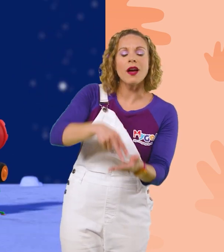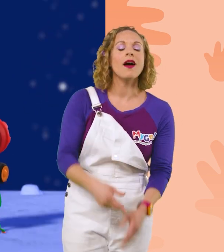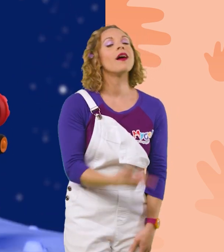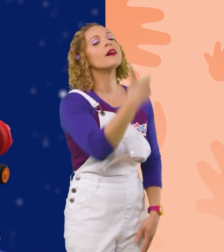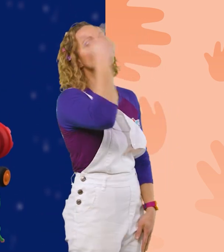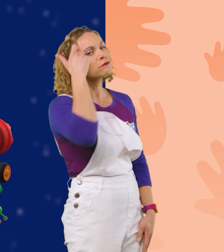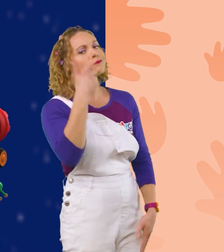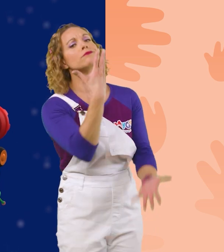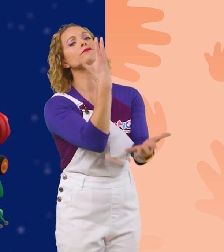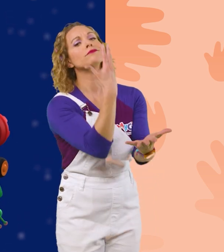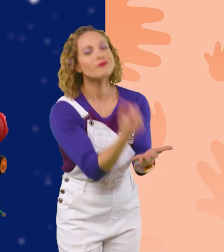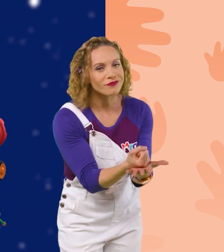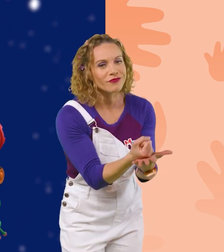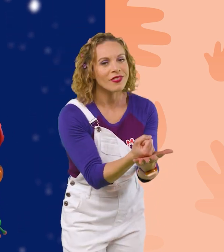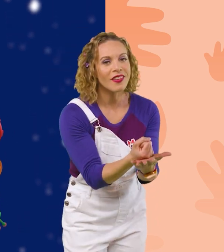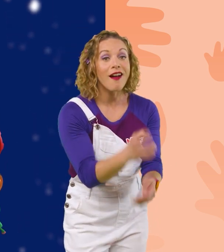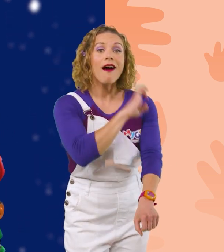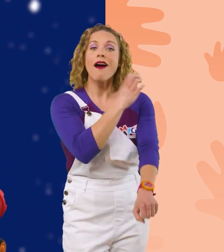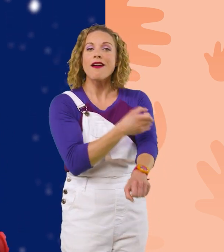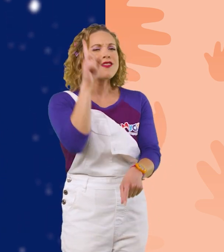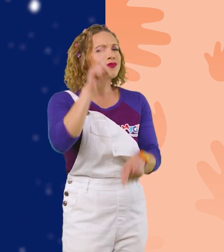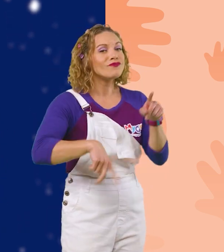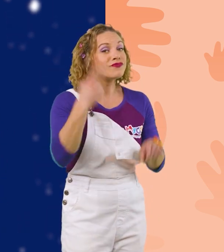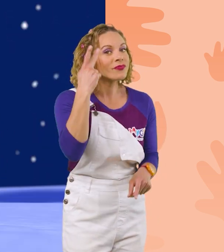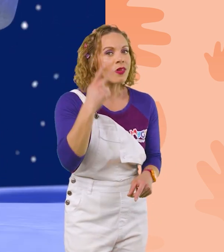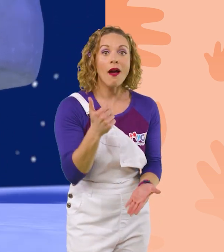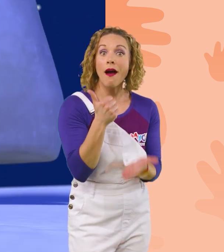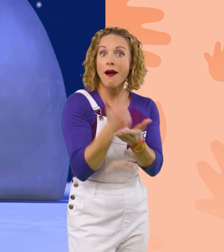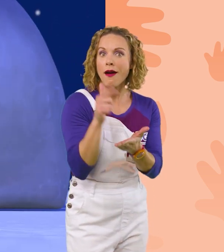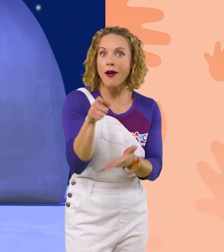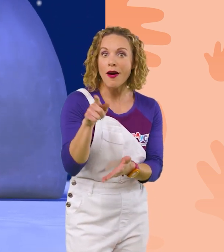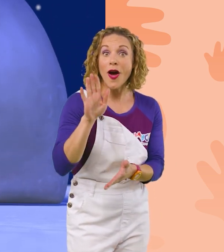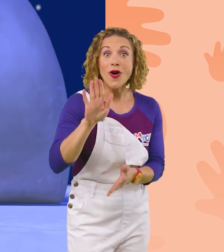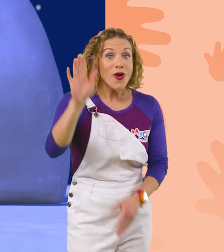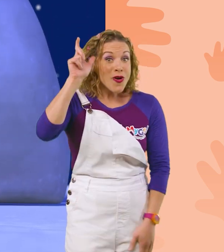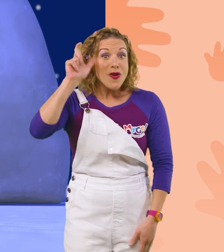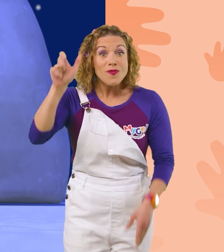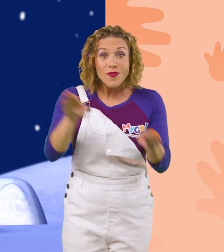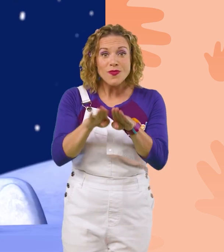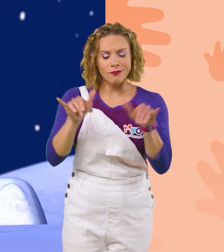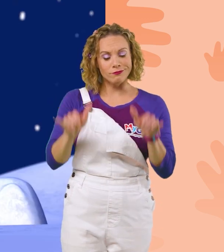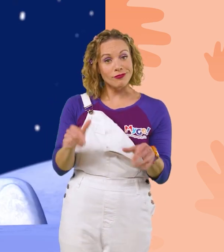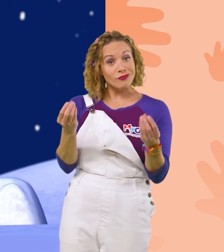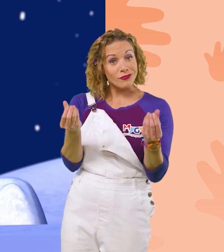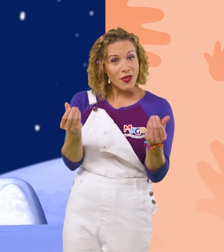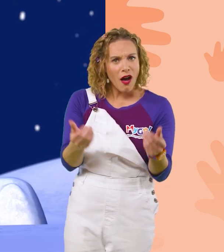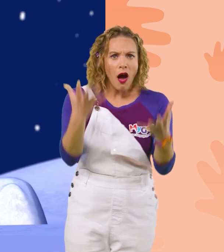Because of gravity! It's the invisible force that keeps your moon boots on the ground. It pulls things back